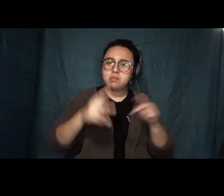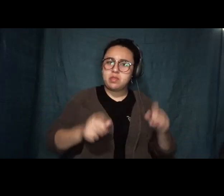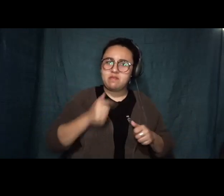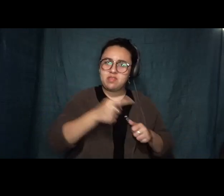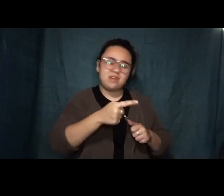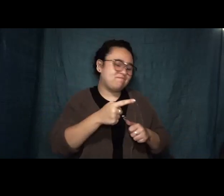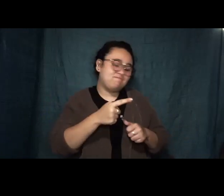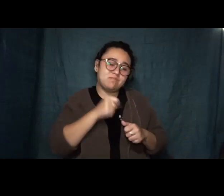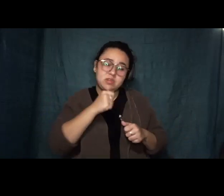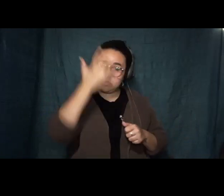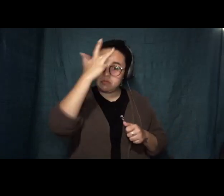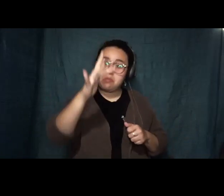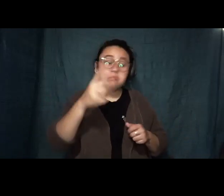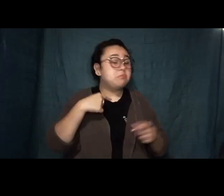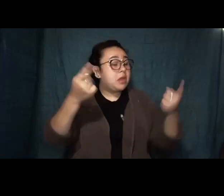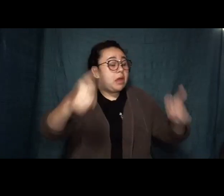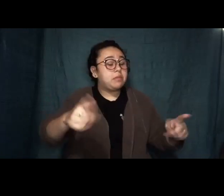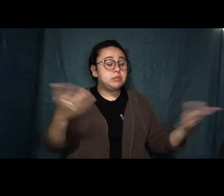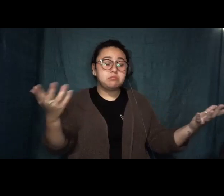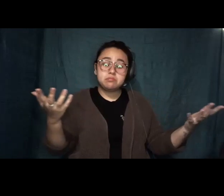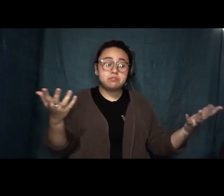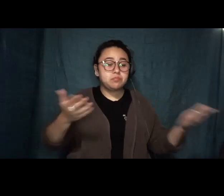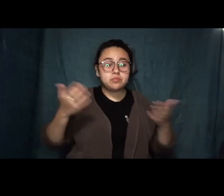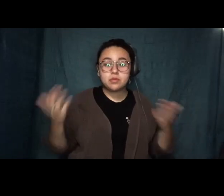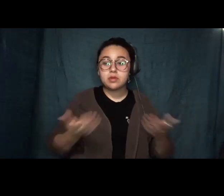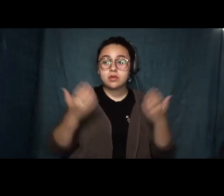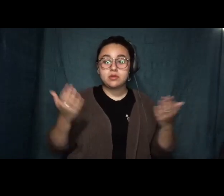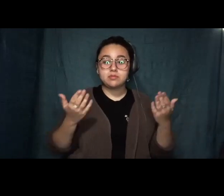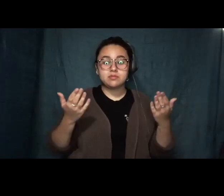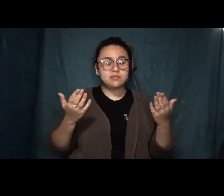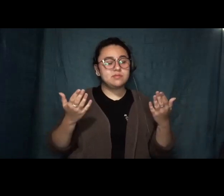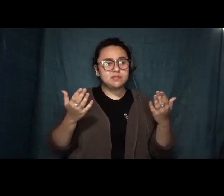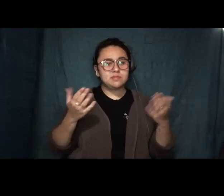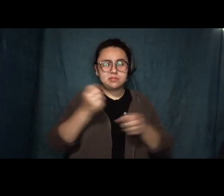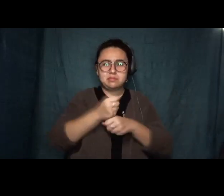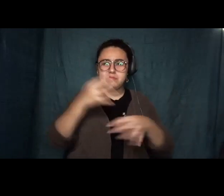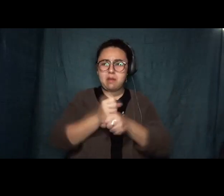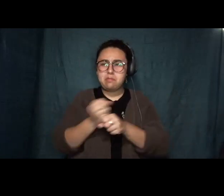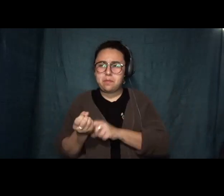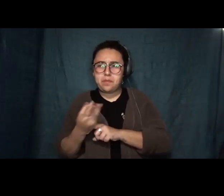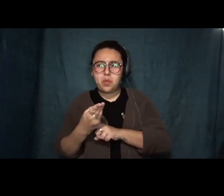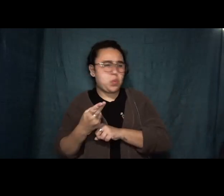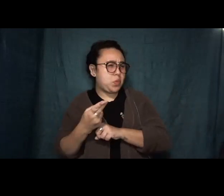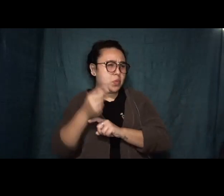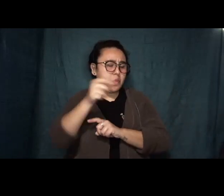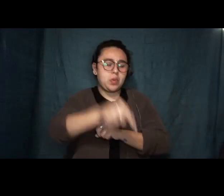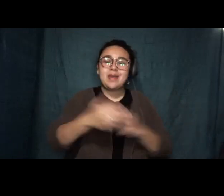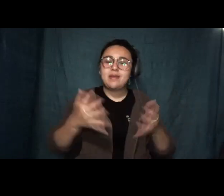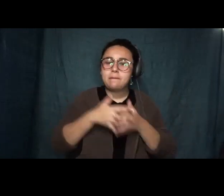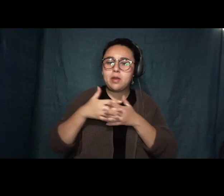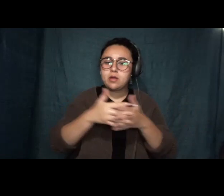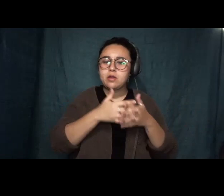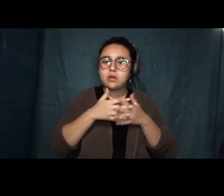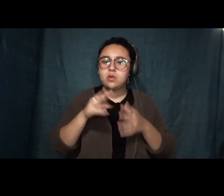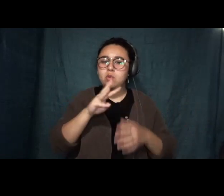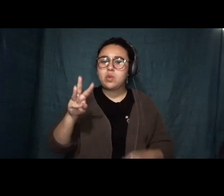but it happened here on American soil, West Philadelphia, 1985,